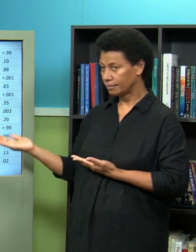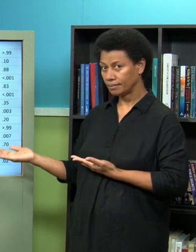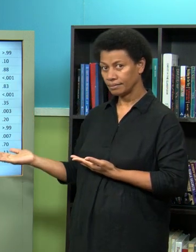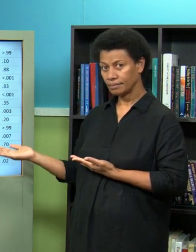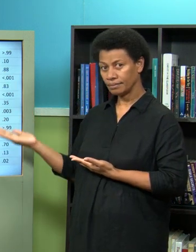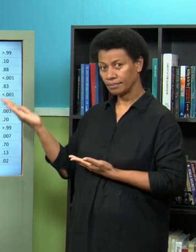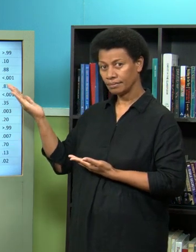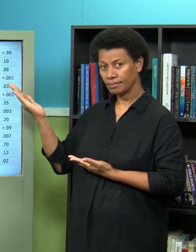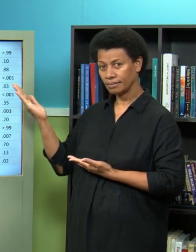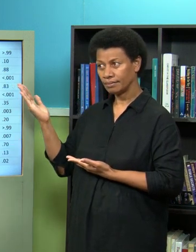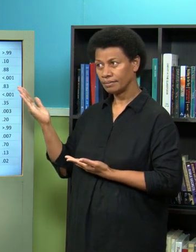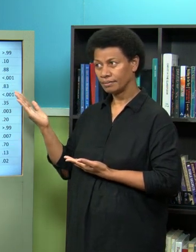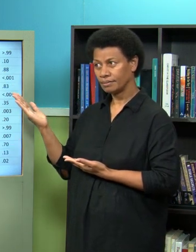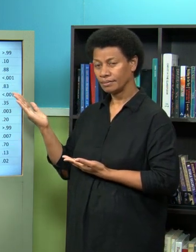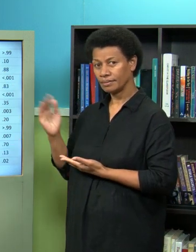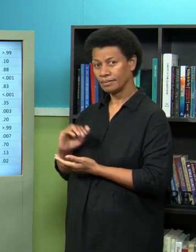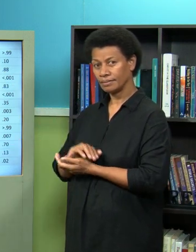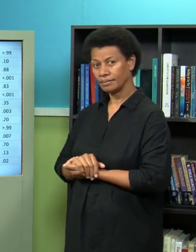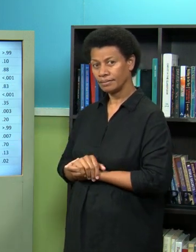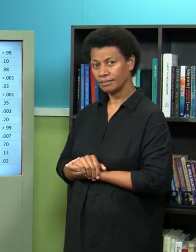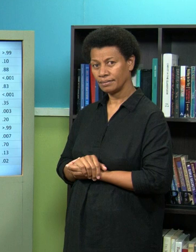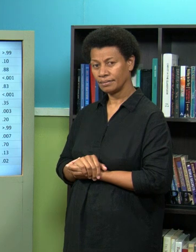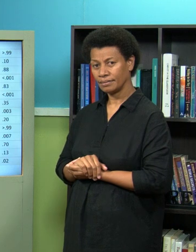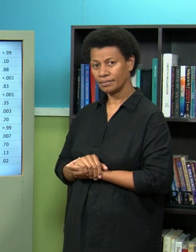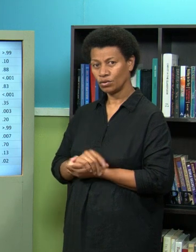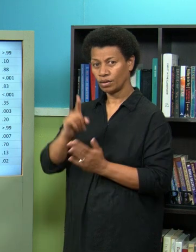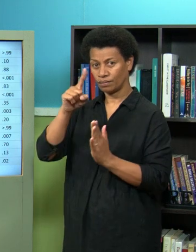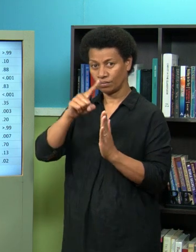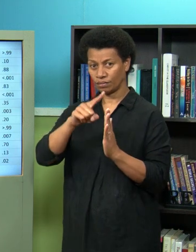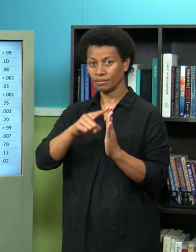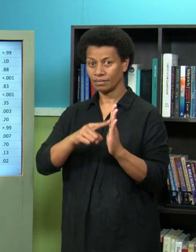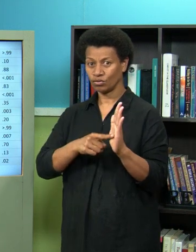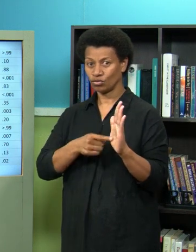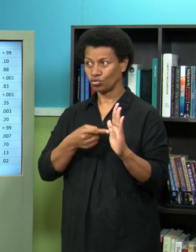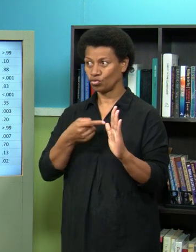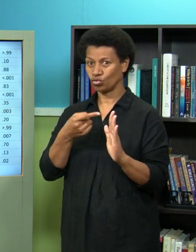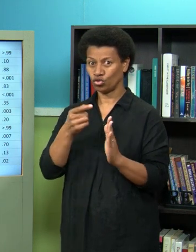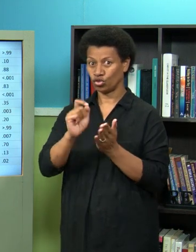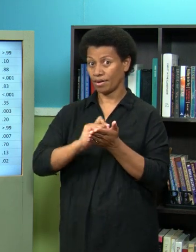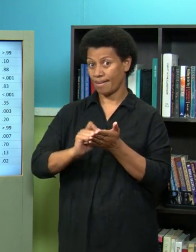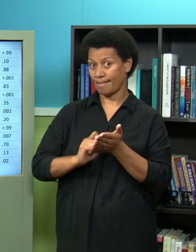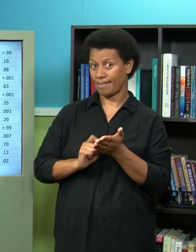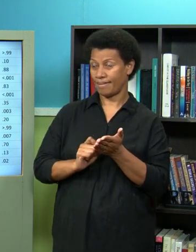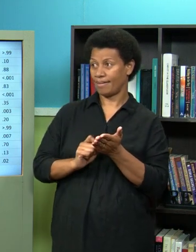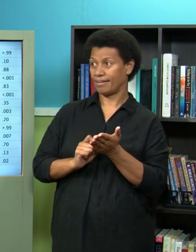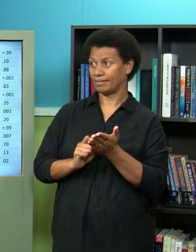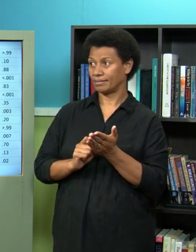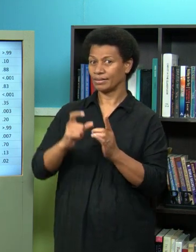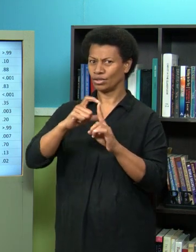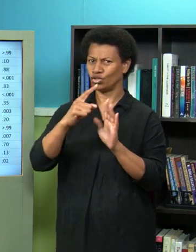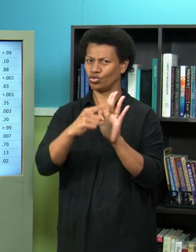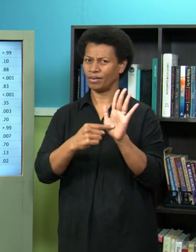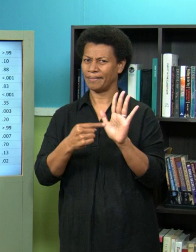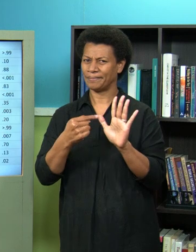in the um jama um uh journal um and uh this looked at uh characteristics of um about